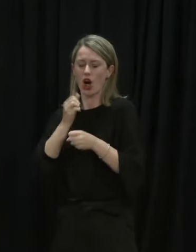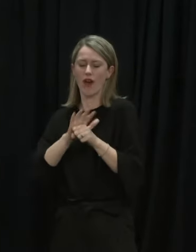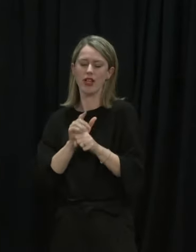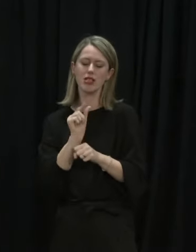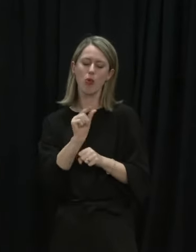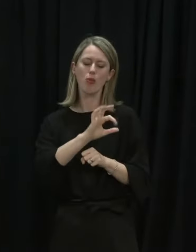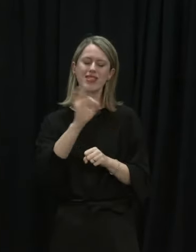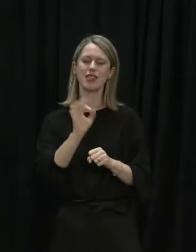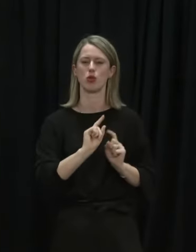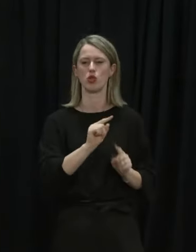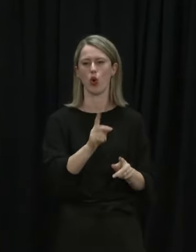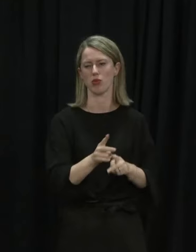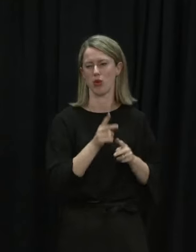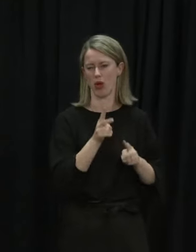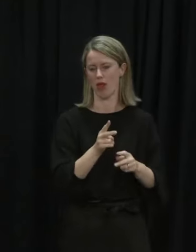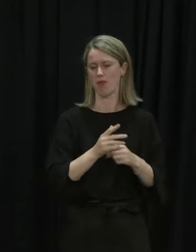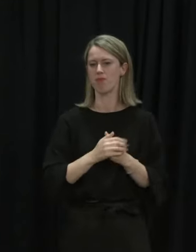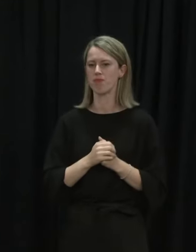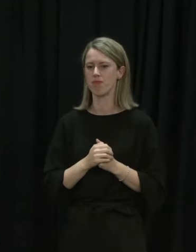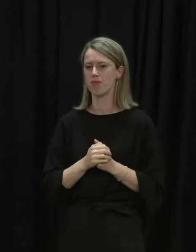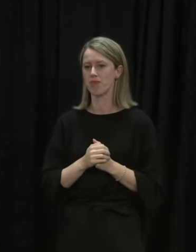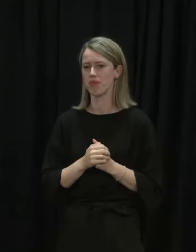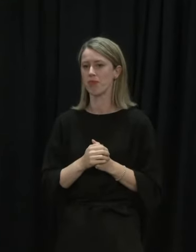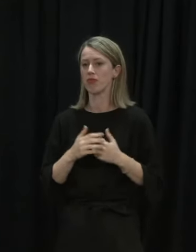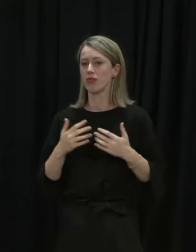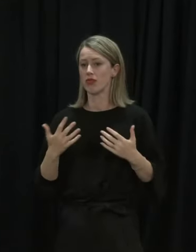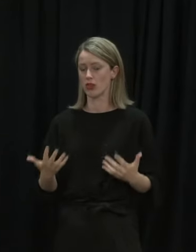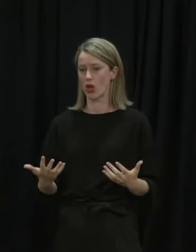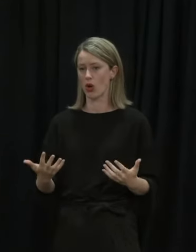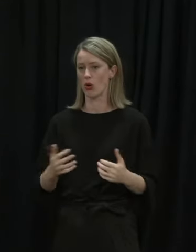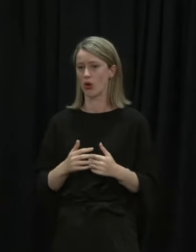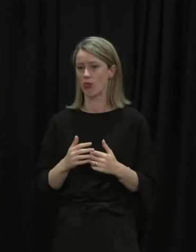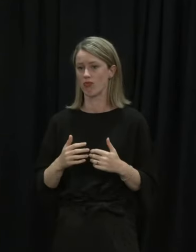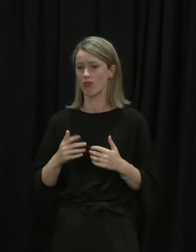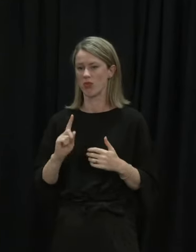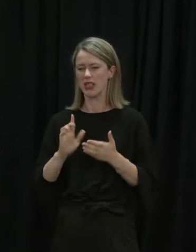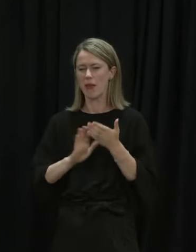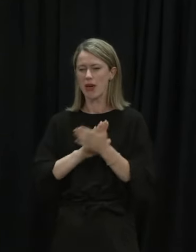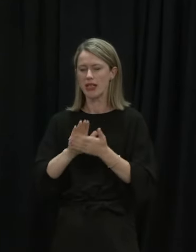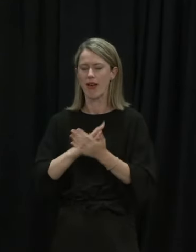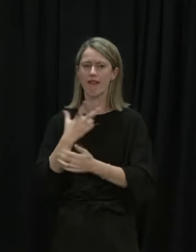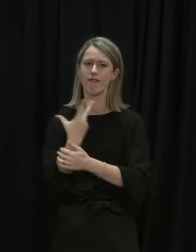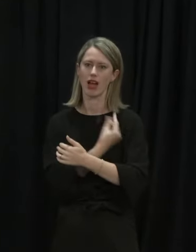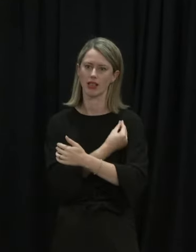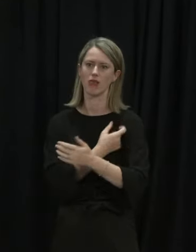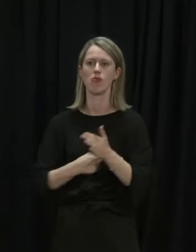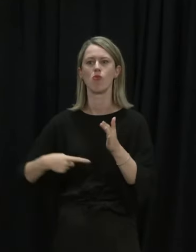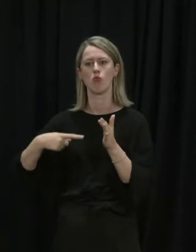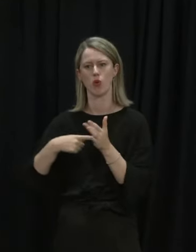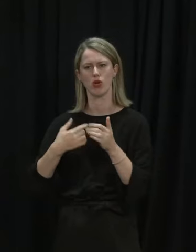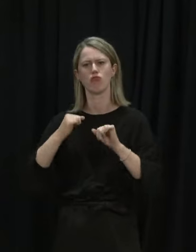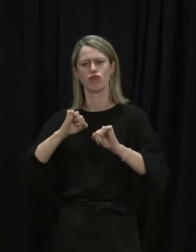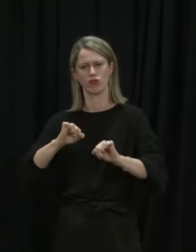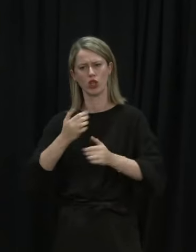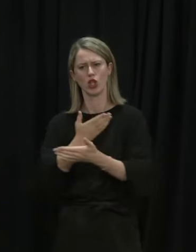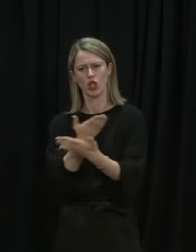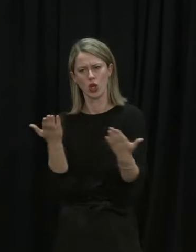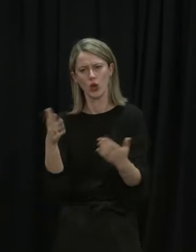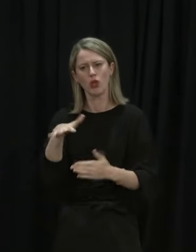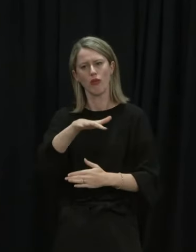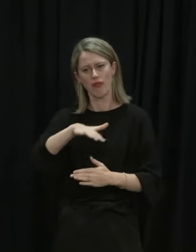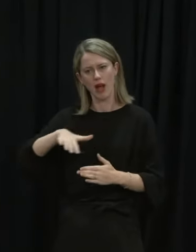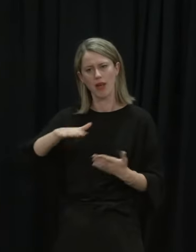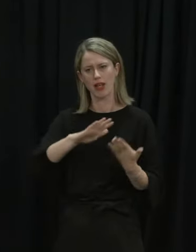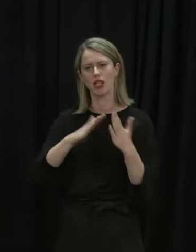have ended up in hospital. The bottom line here, though, is that the vaccine is the key to keeping you, your family, and your